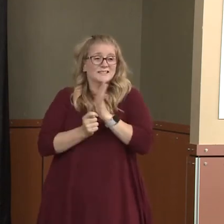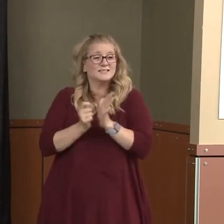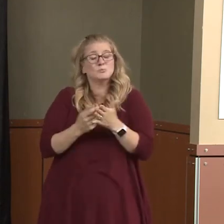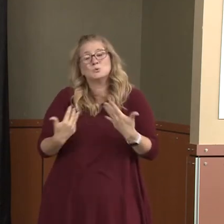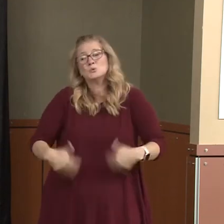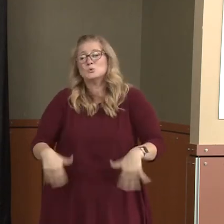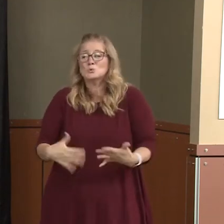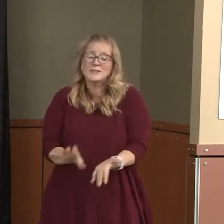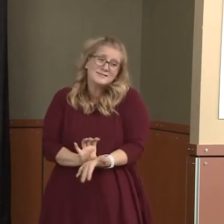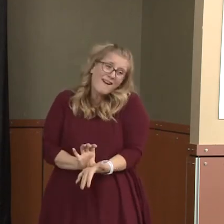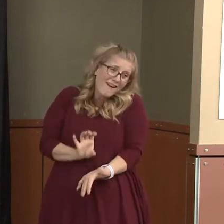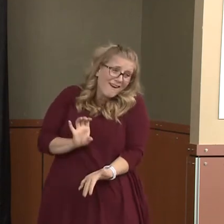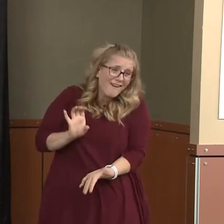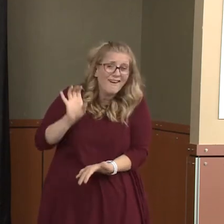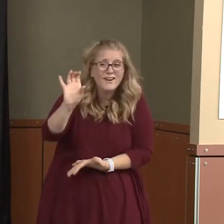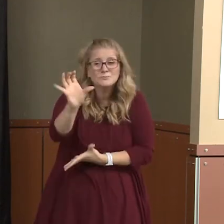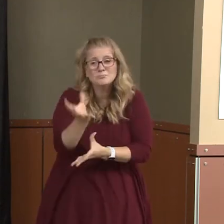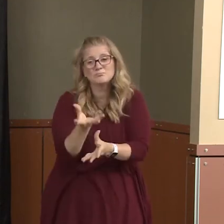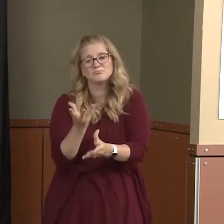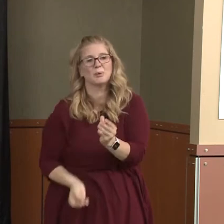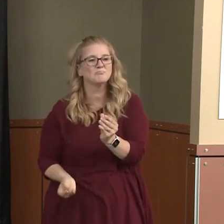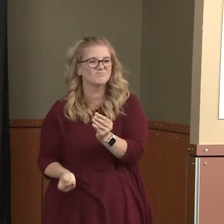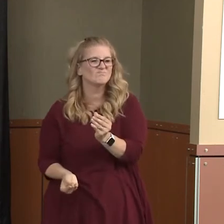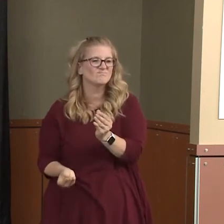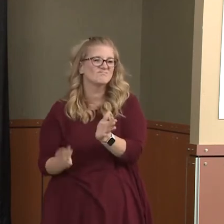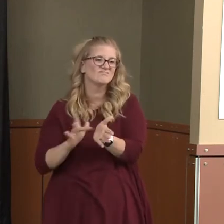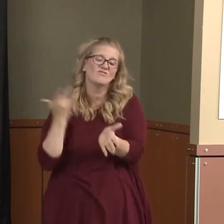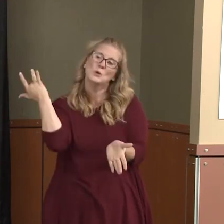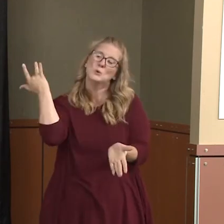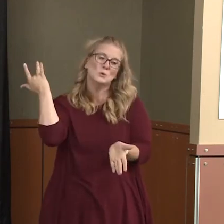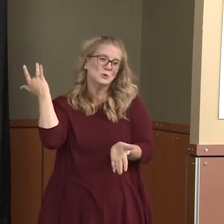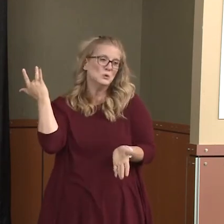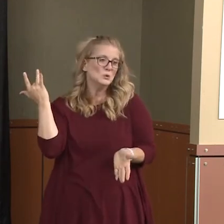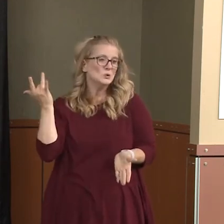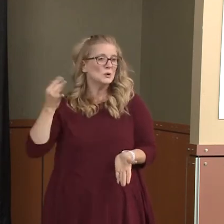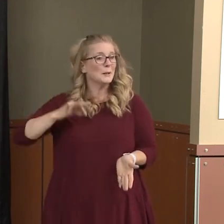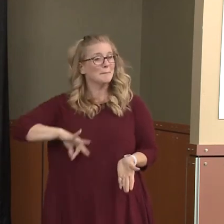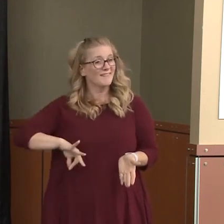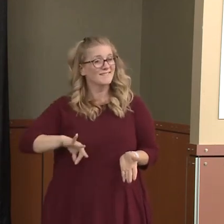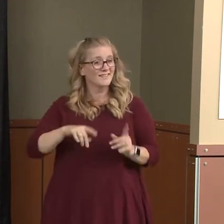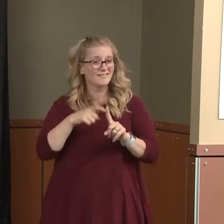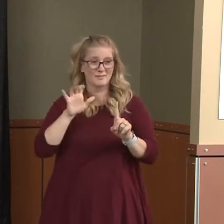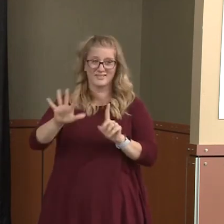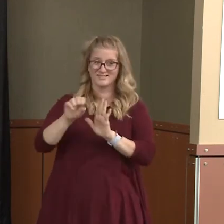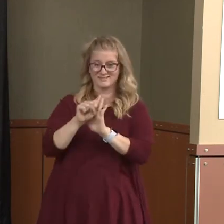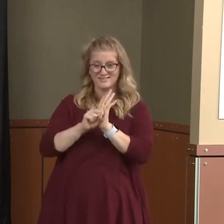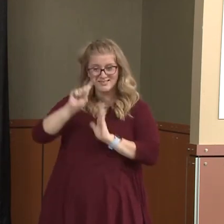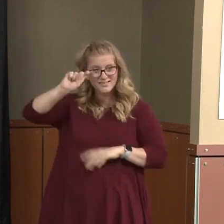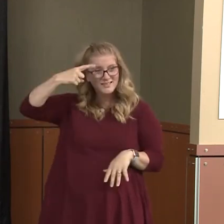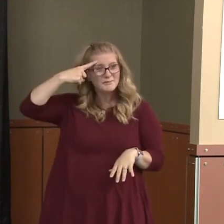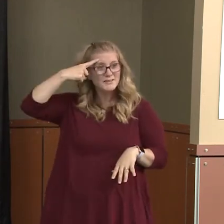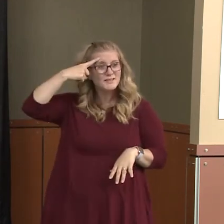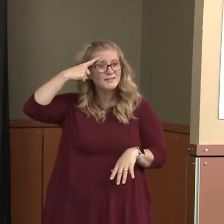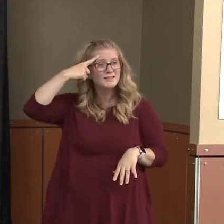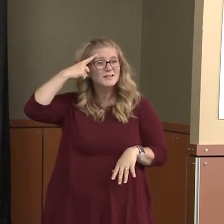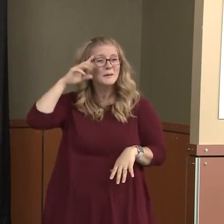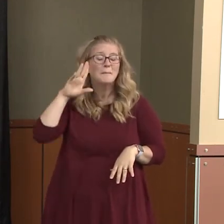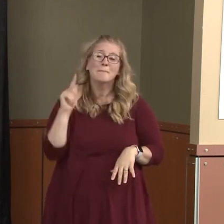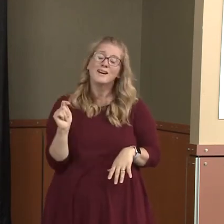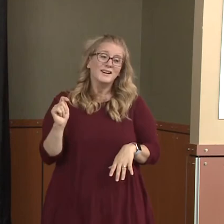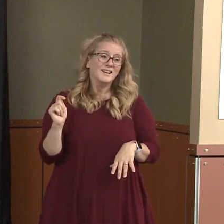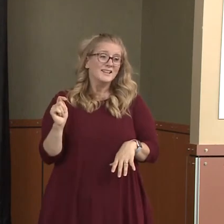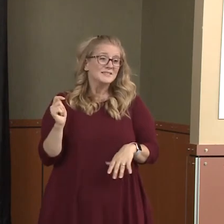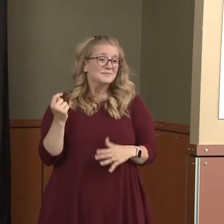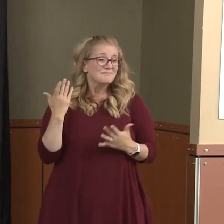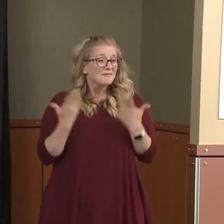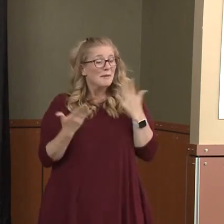taken advantage of the payroll programs and other assets that have come from the state and federal government. But there comes a breaking point, and many of